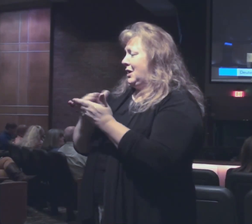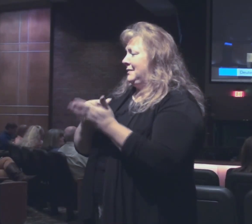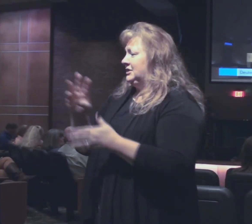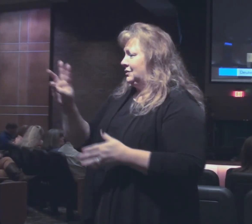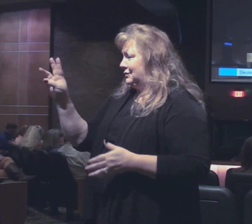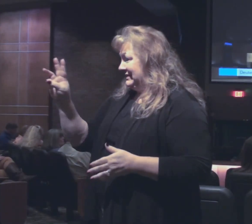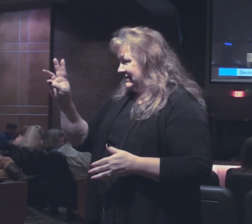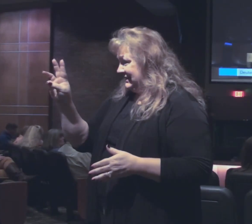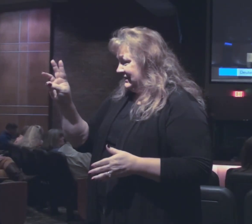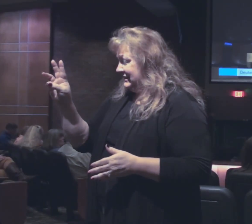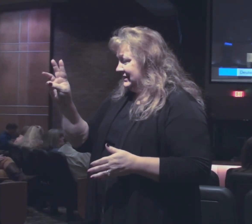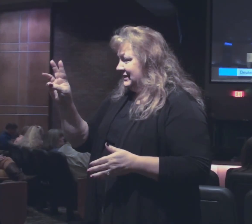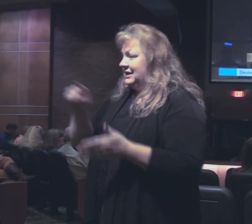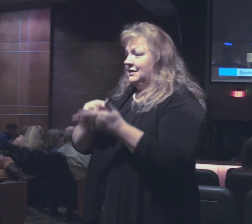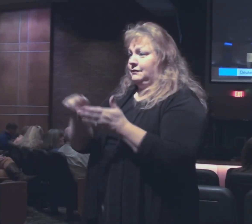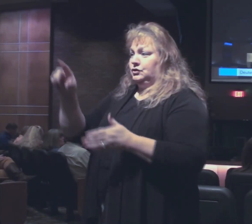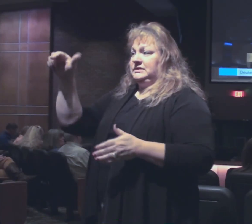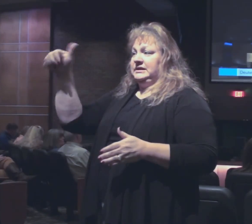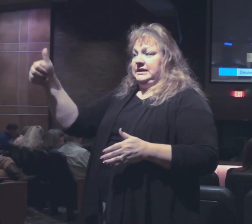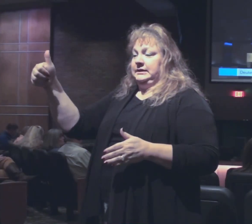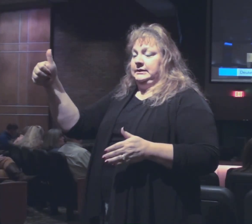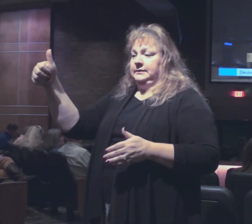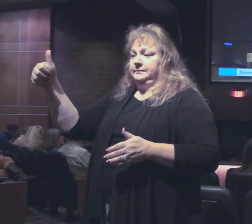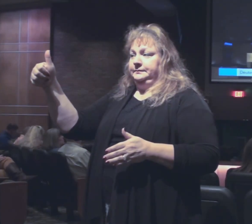6, verse 10.